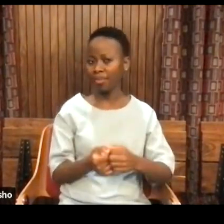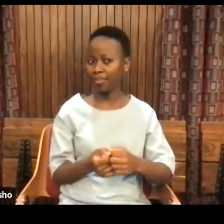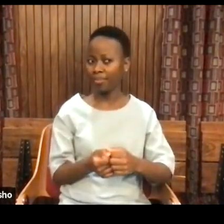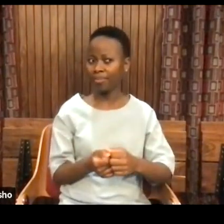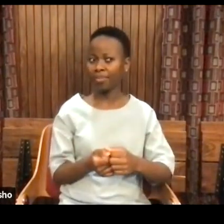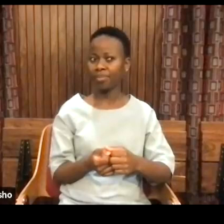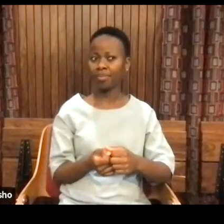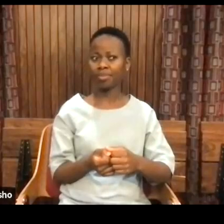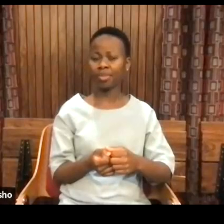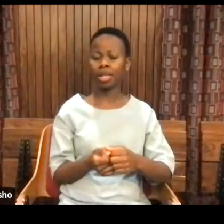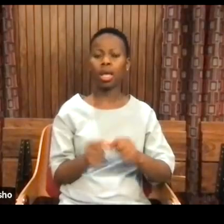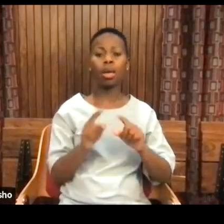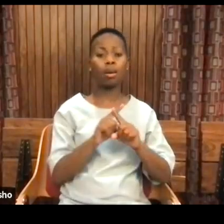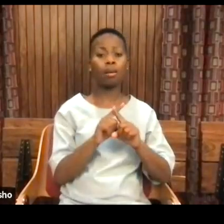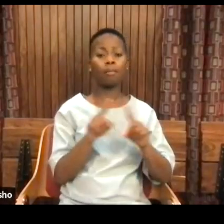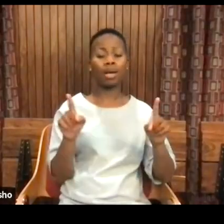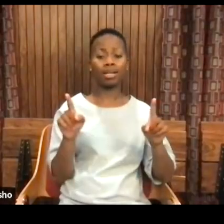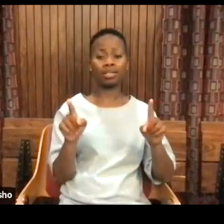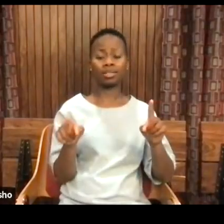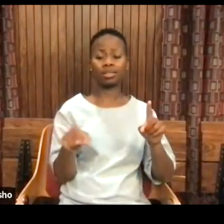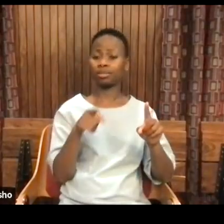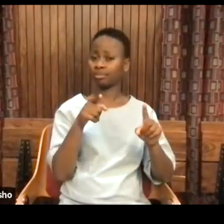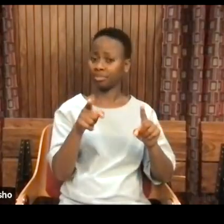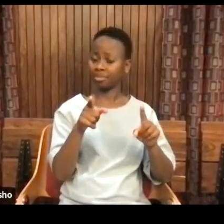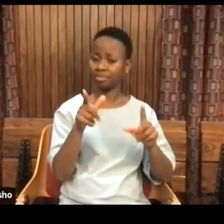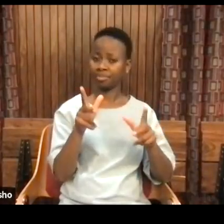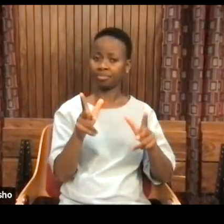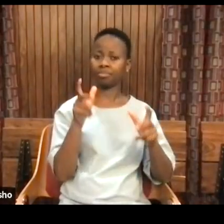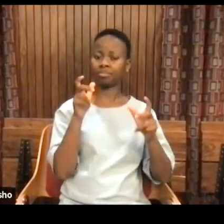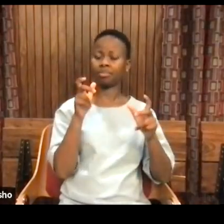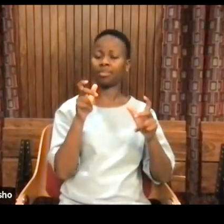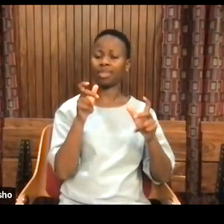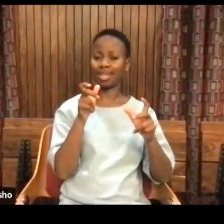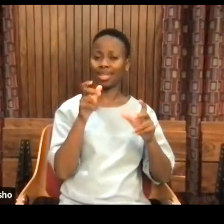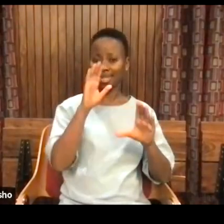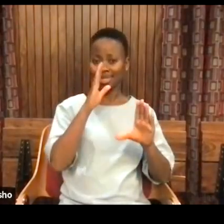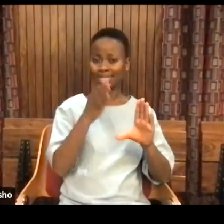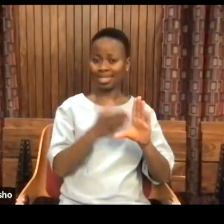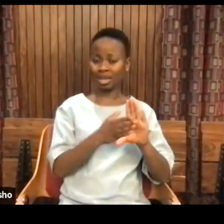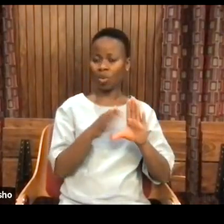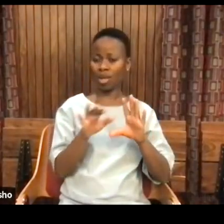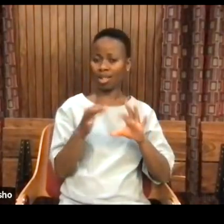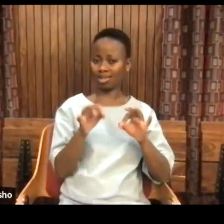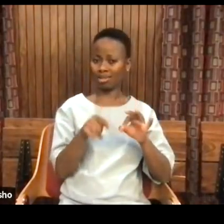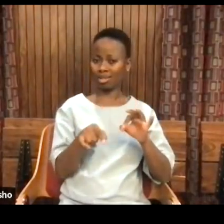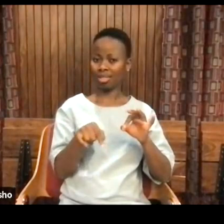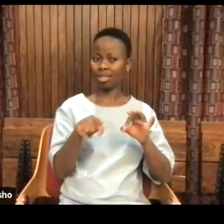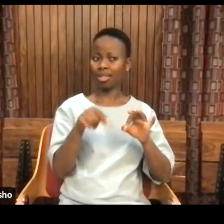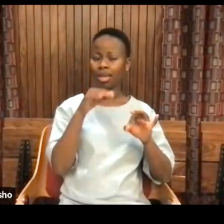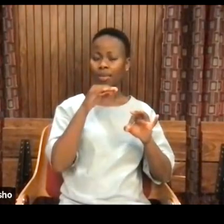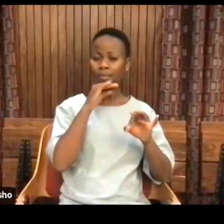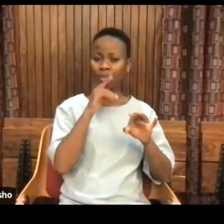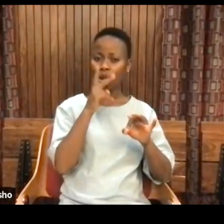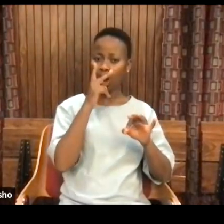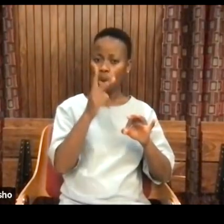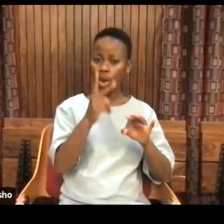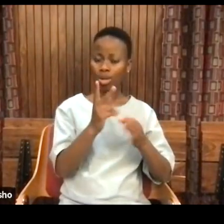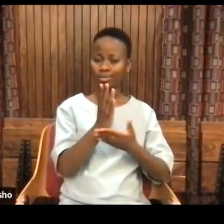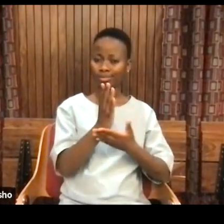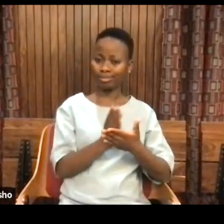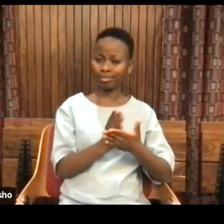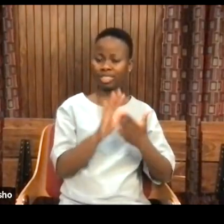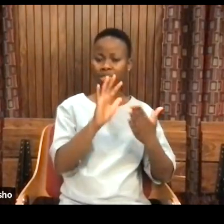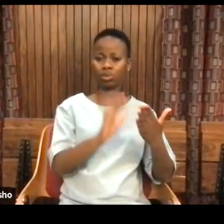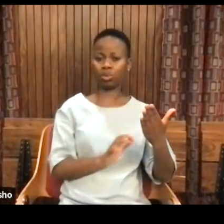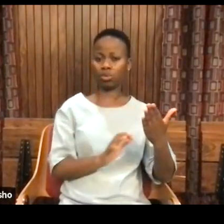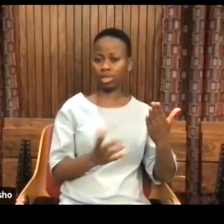However, when we look at the psychoanalytical elements, we're looking at part of the story. And you know that little